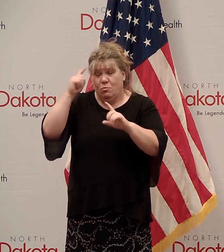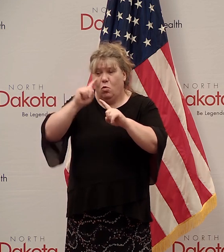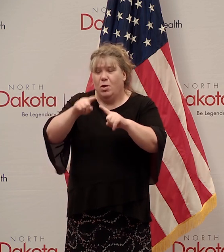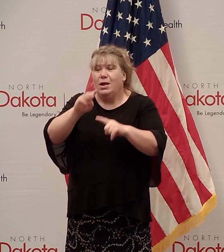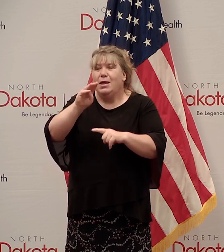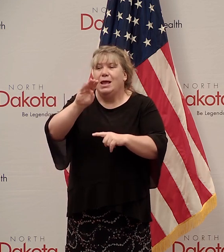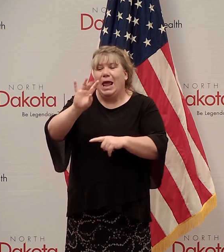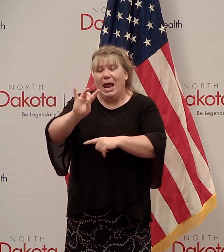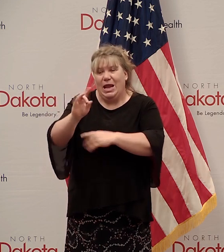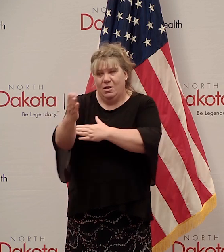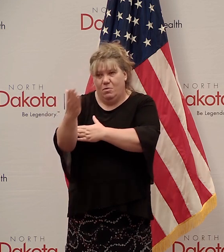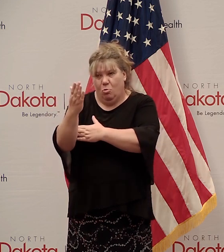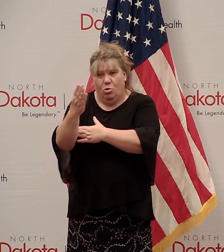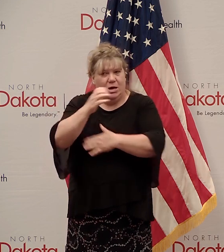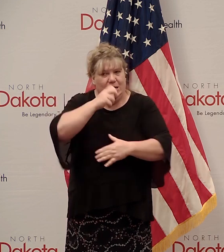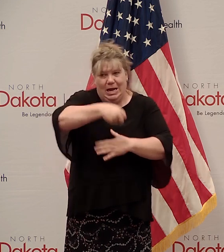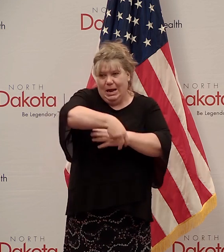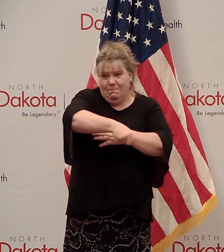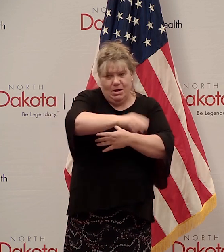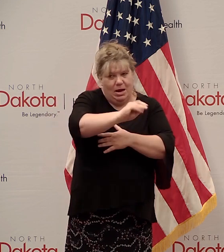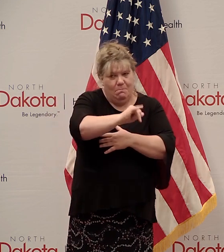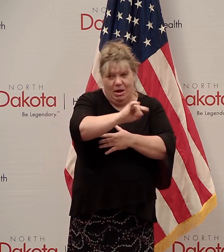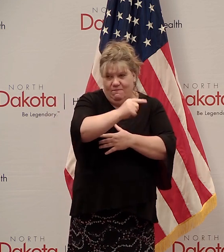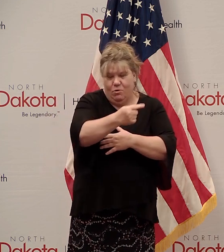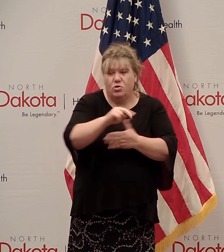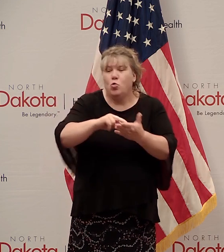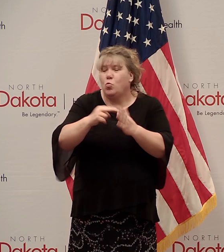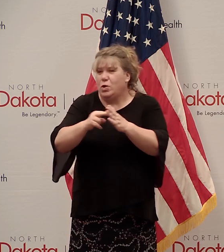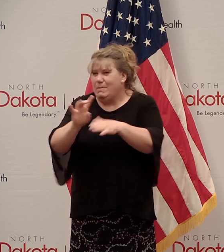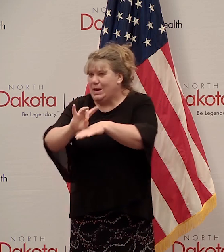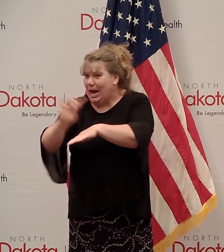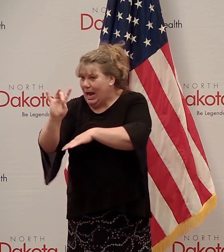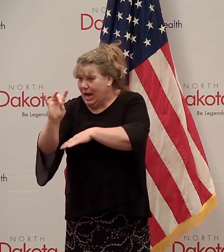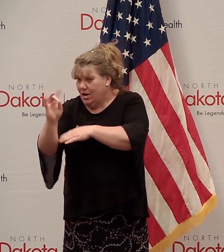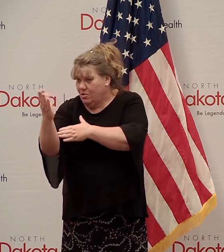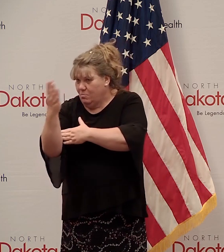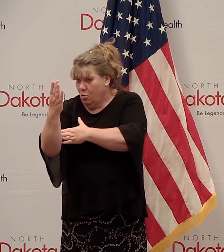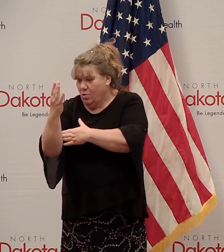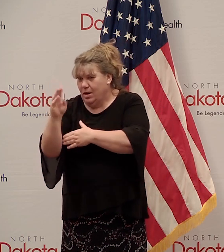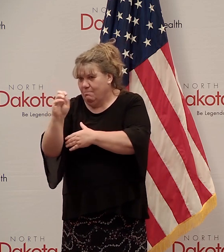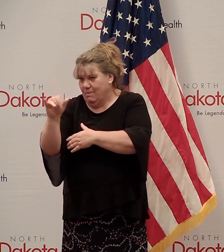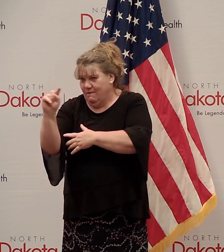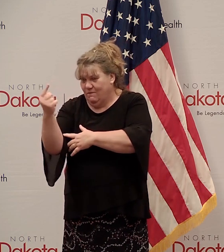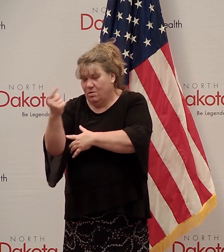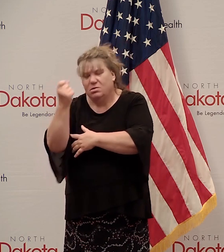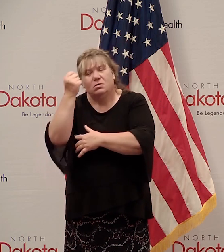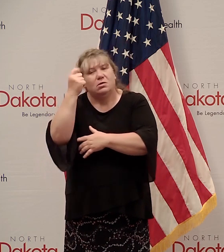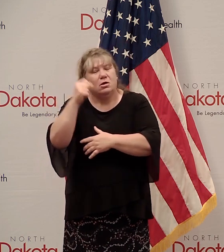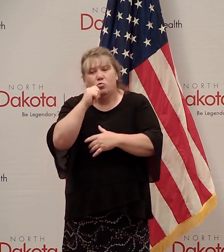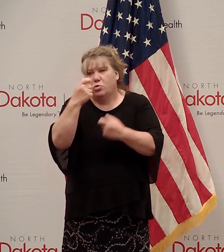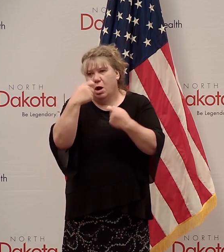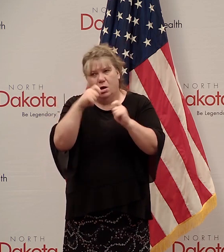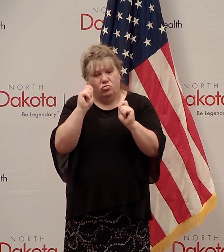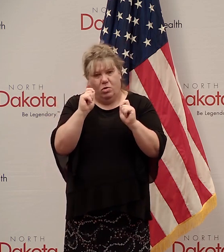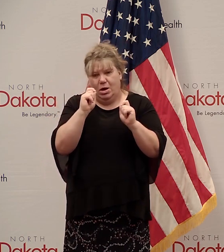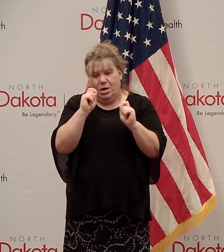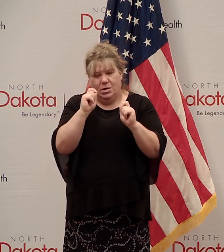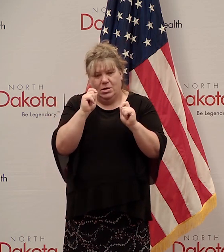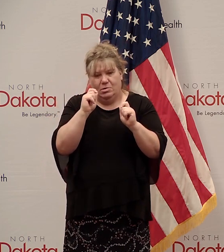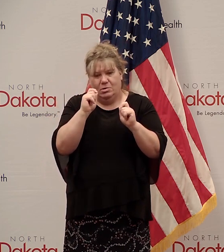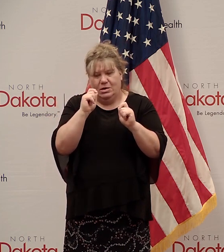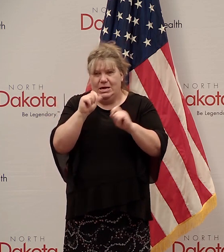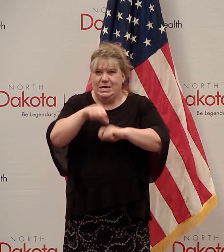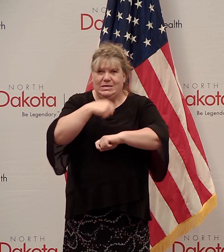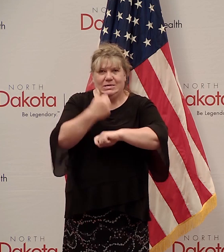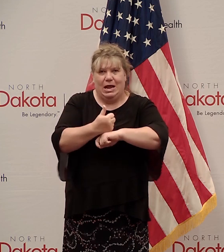1st, not midnight on May 1st. We're not trying to be not we're not trying to set a North